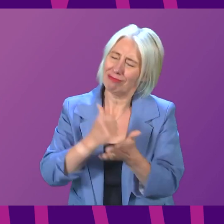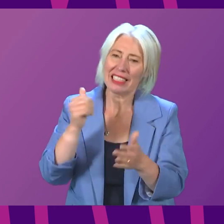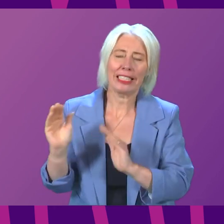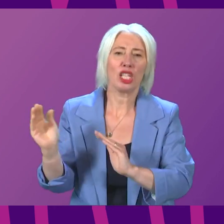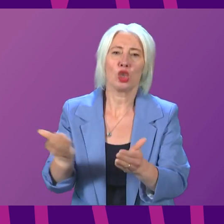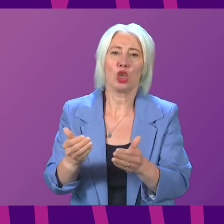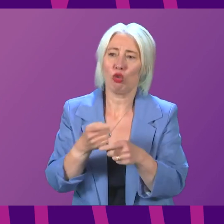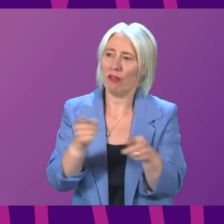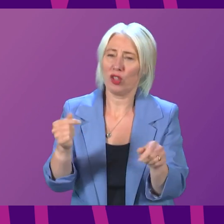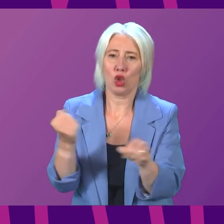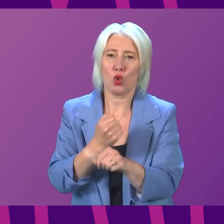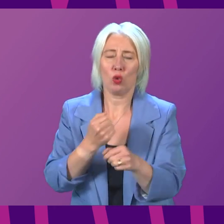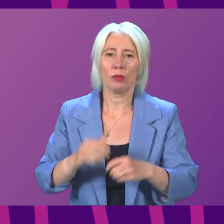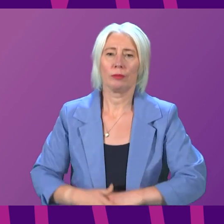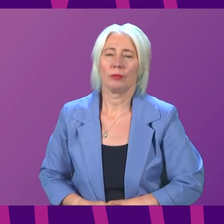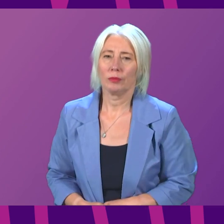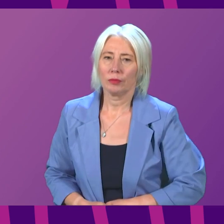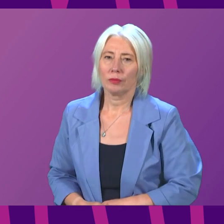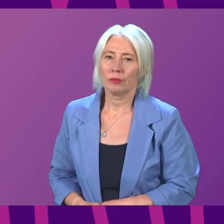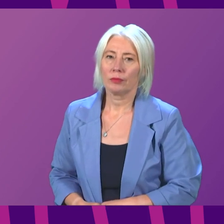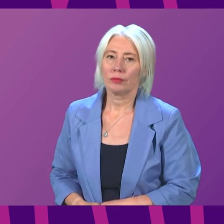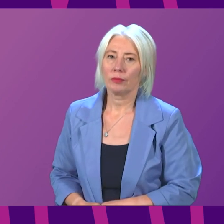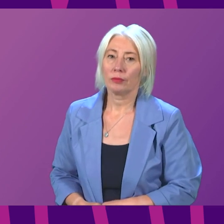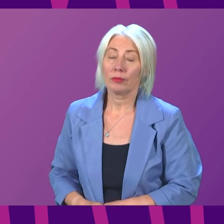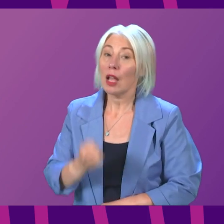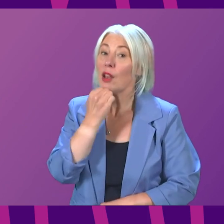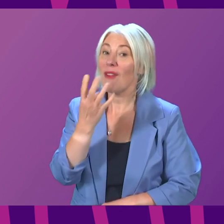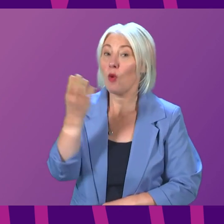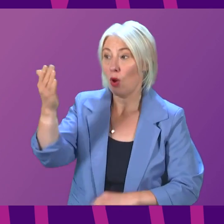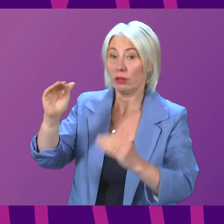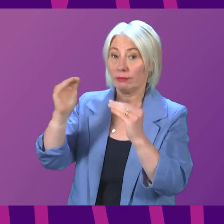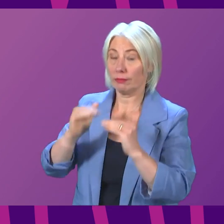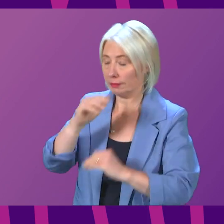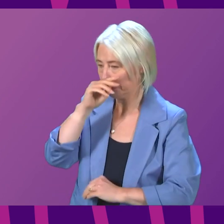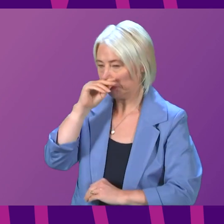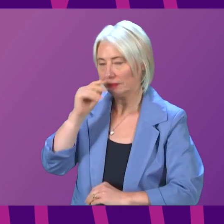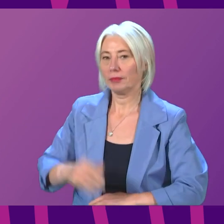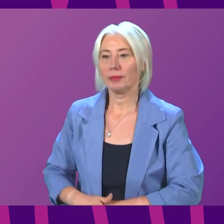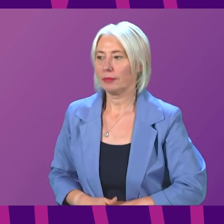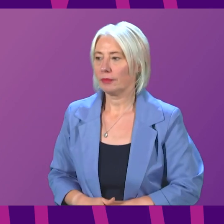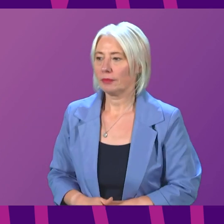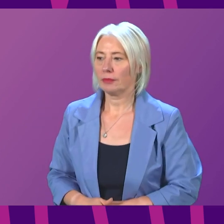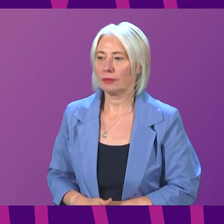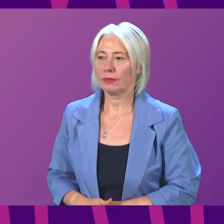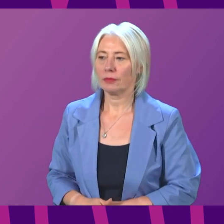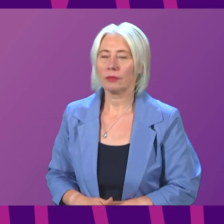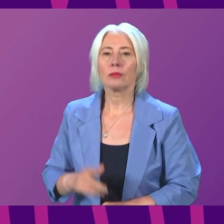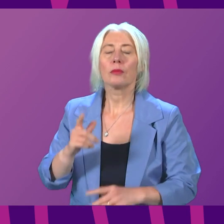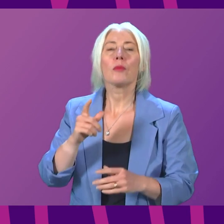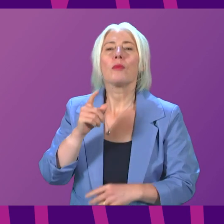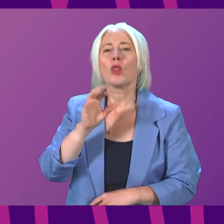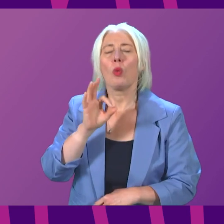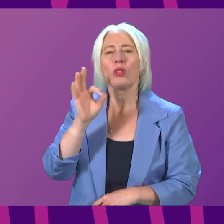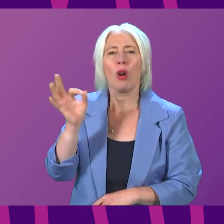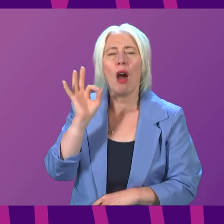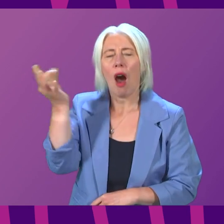provide to the travelling public. Question number four, Joe Fitzpatrick. Thank you, Presiding Officer. To ask the First